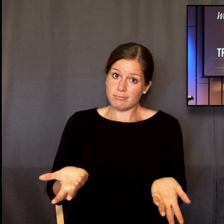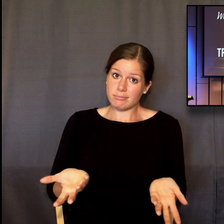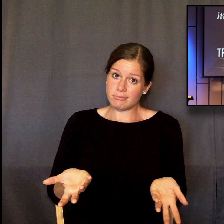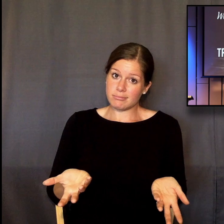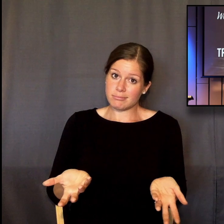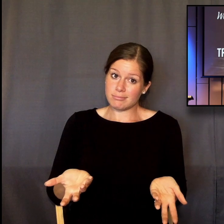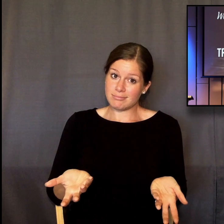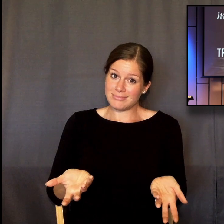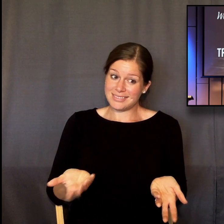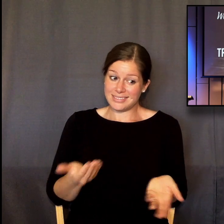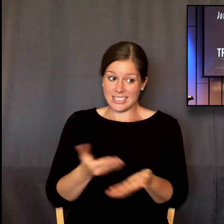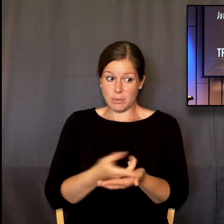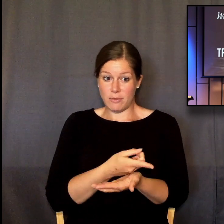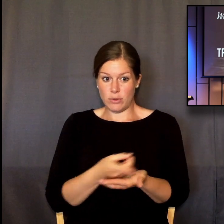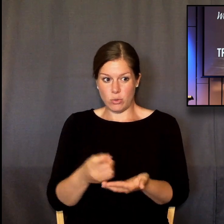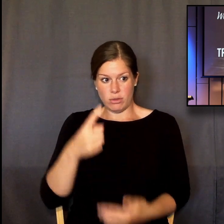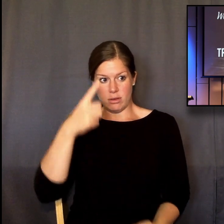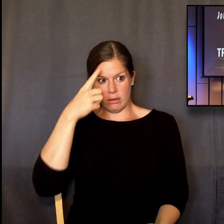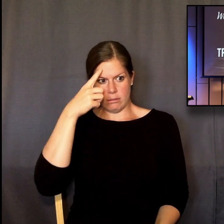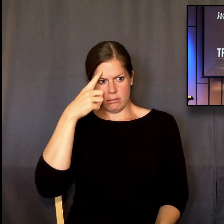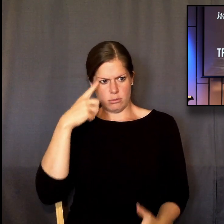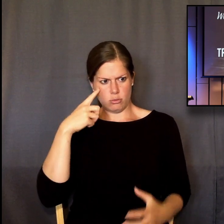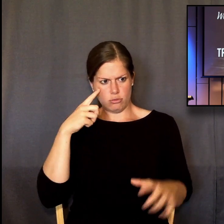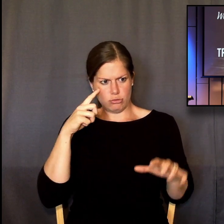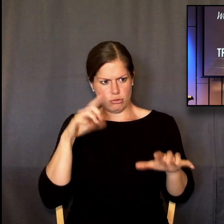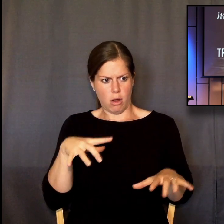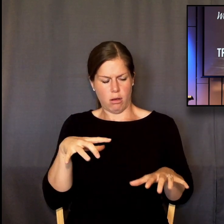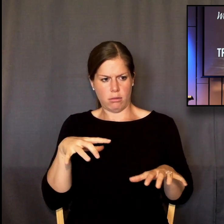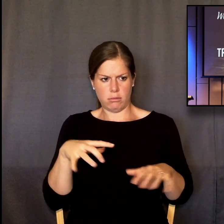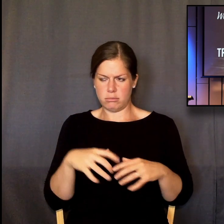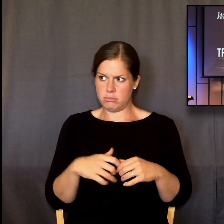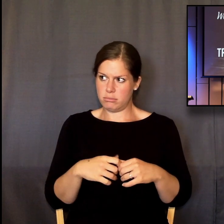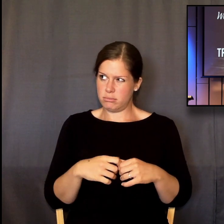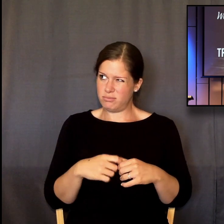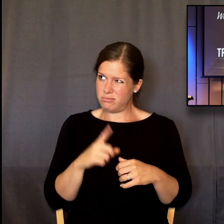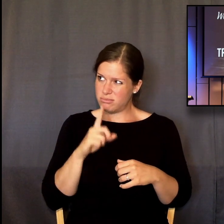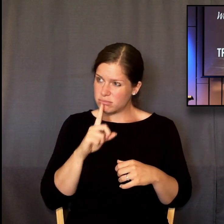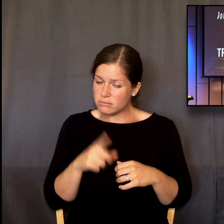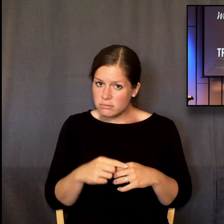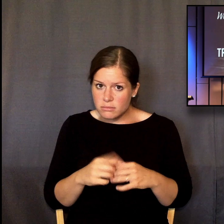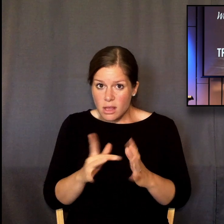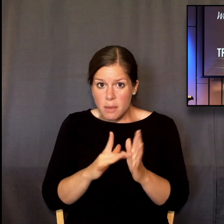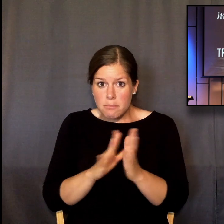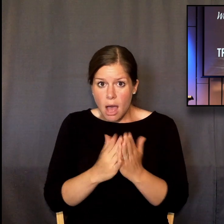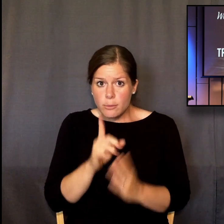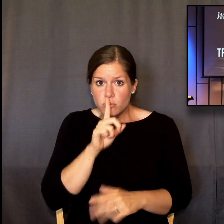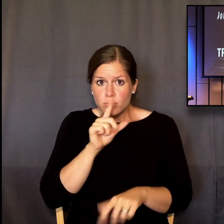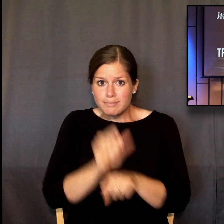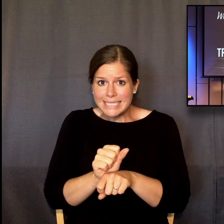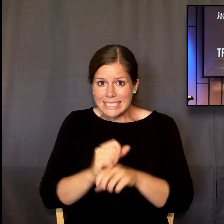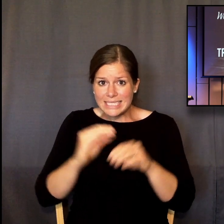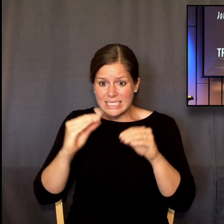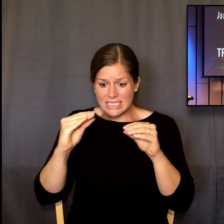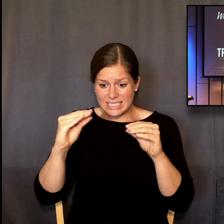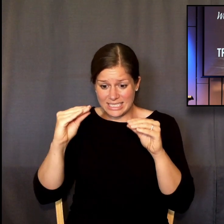This can be pretty shocking to our 21st century humanistic sensibilities. Does the Bible really teach this?